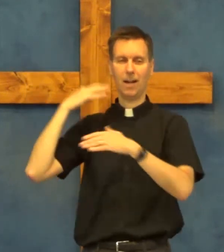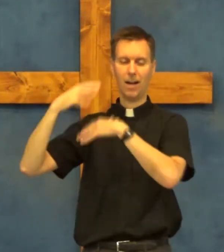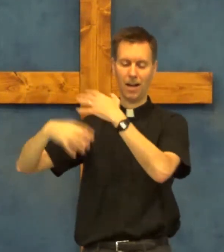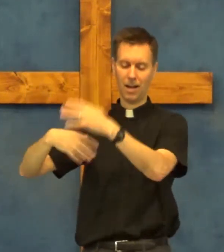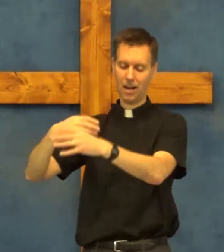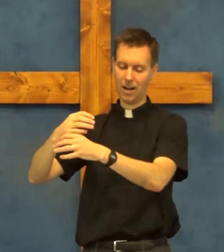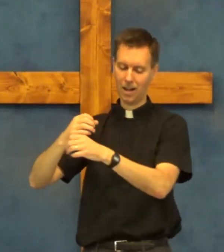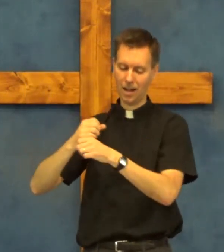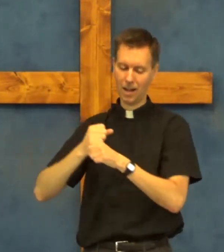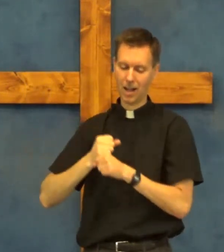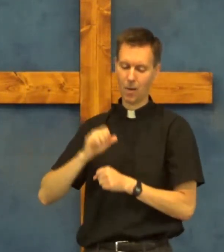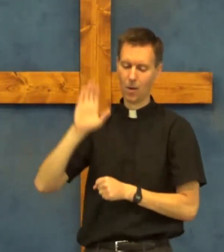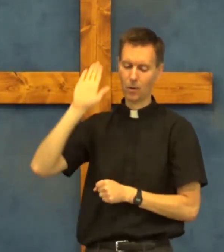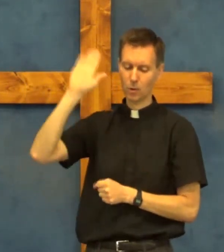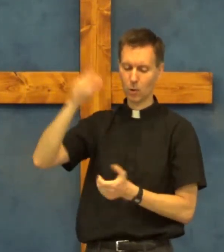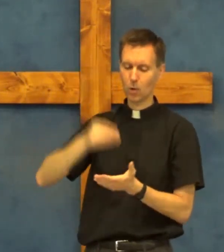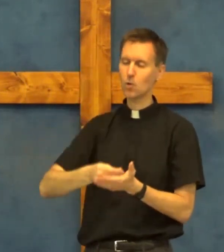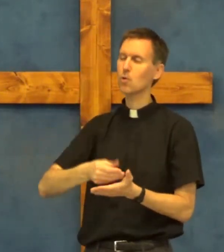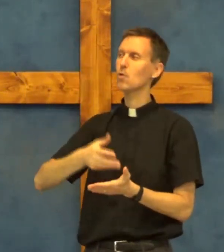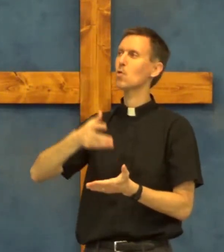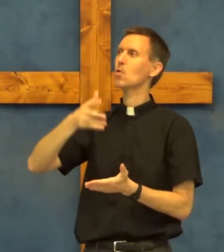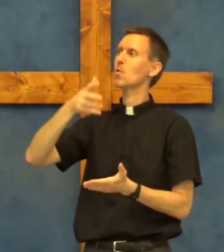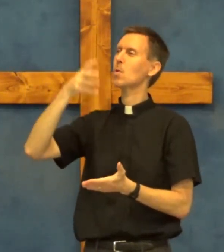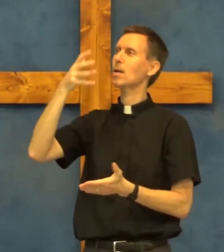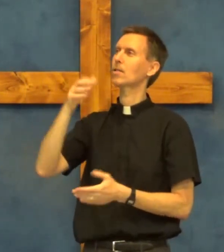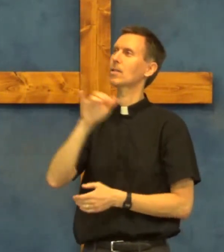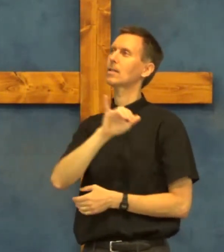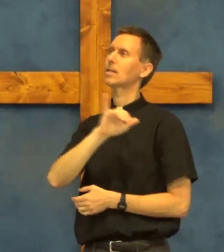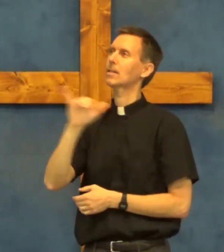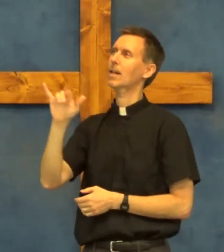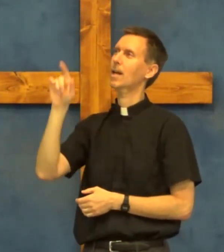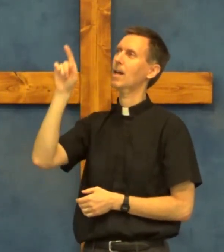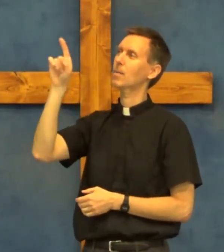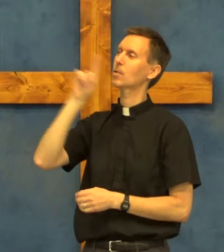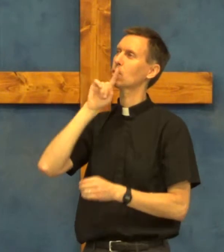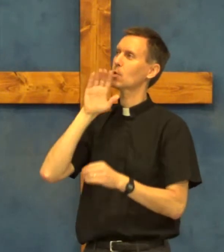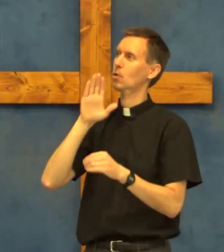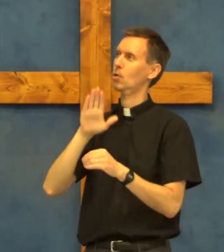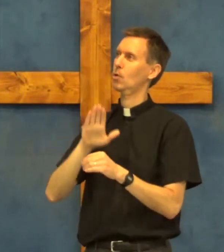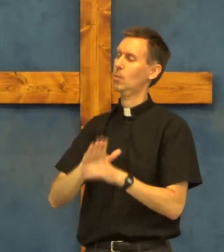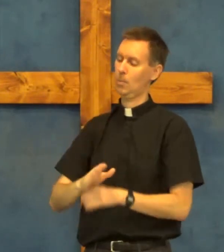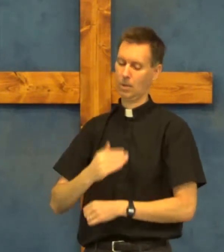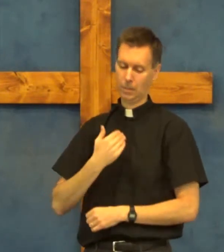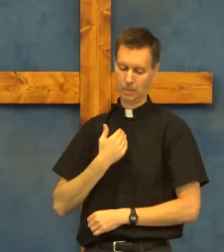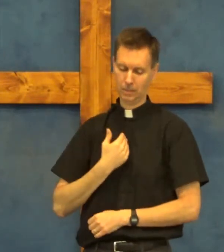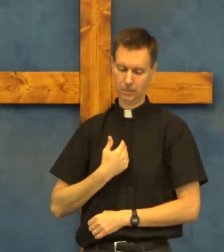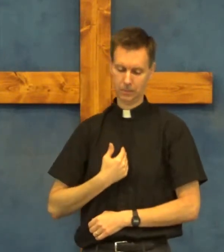inherit as all you said holds true